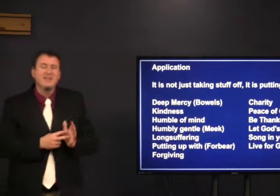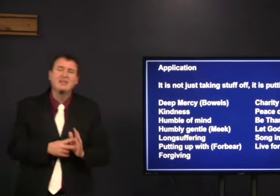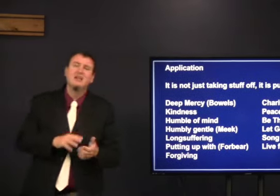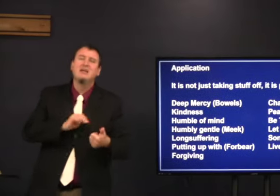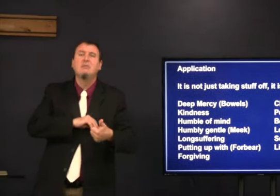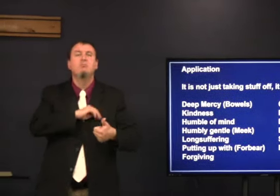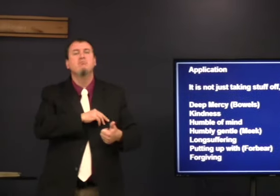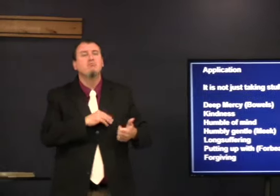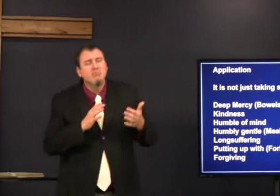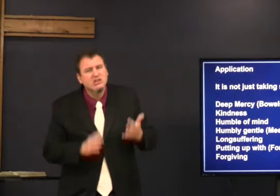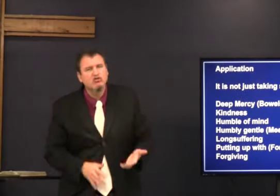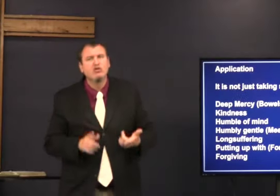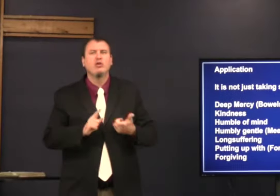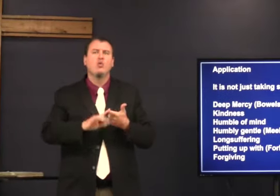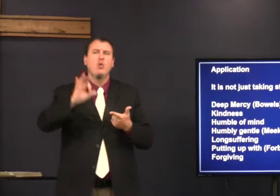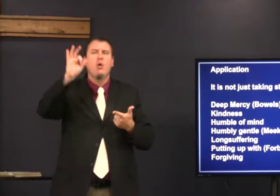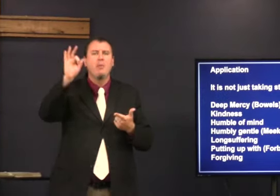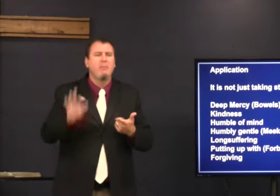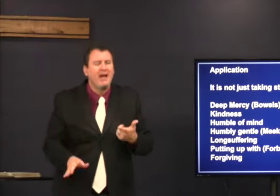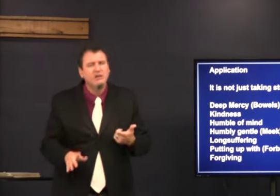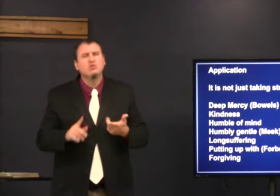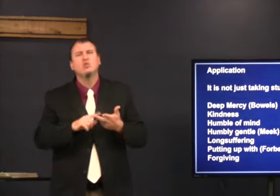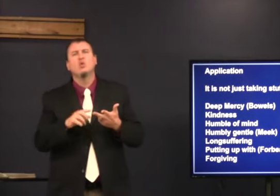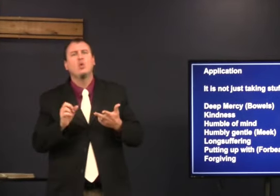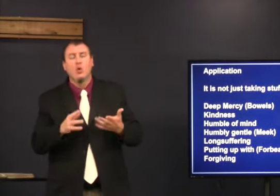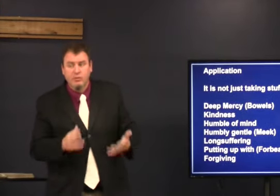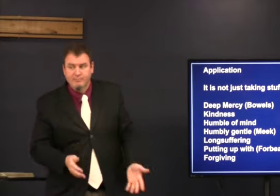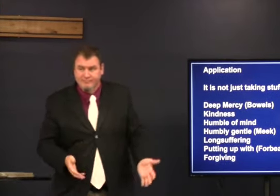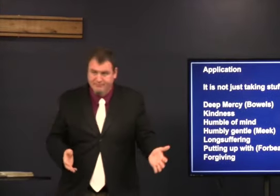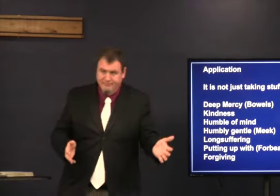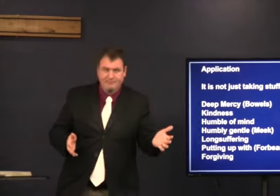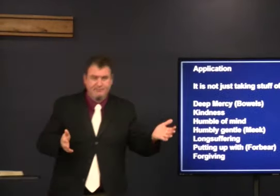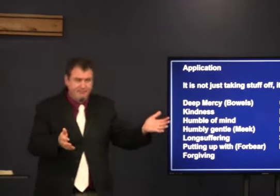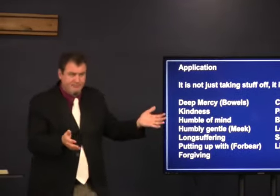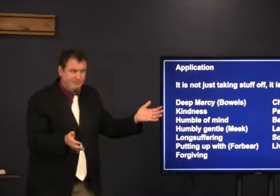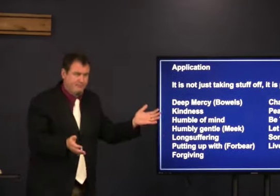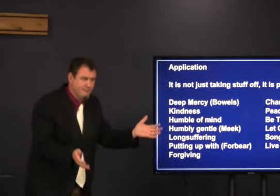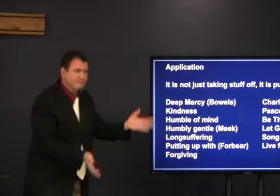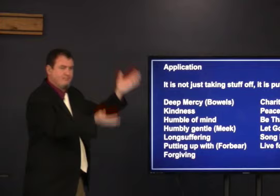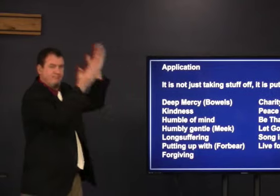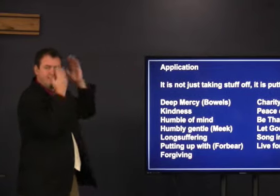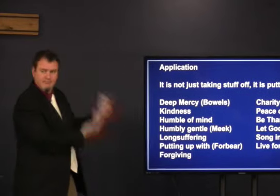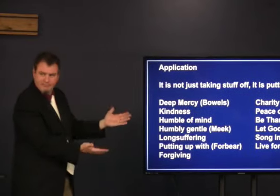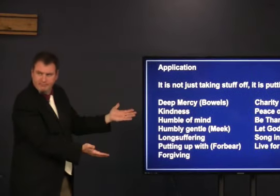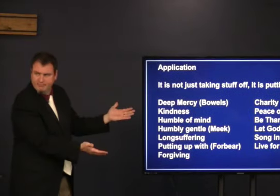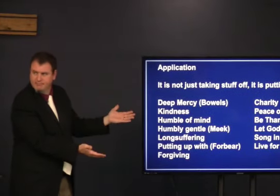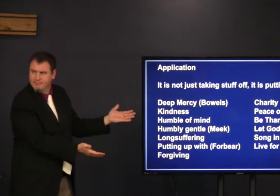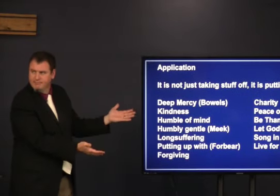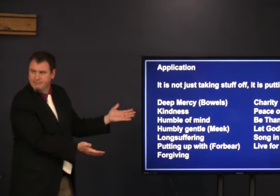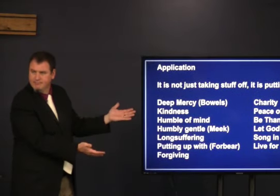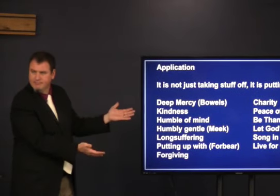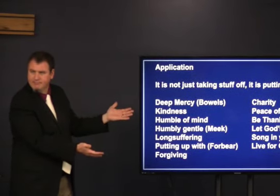I mean I'm not sure I'd be a missionary or a pastor well here it is